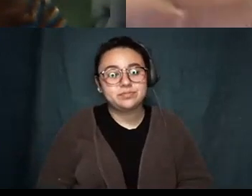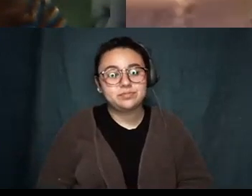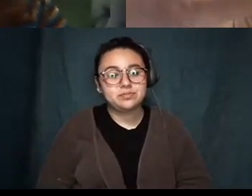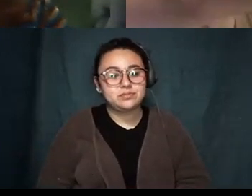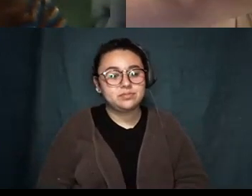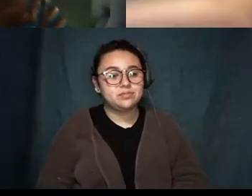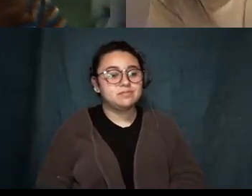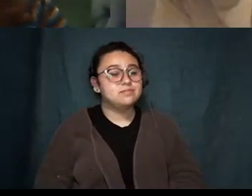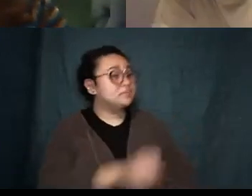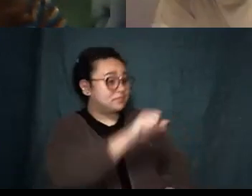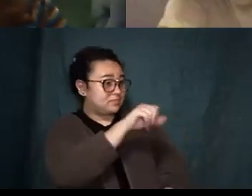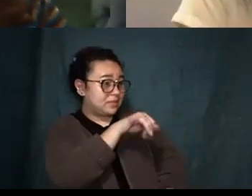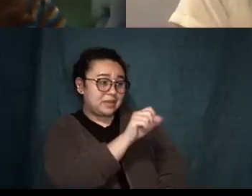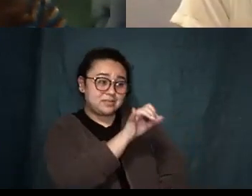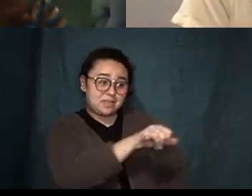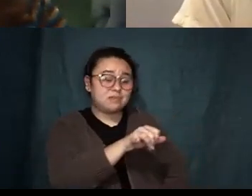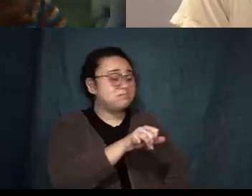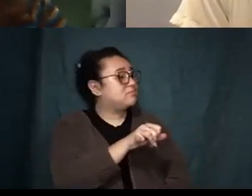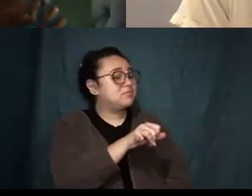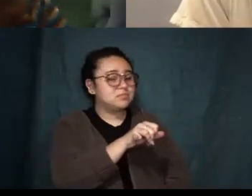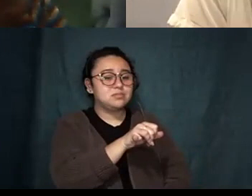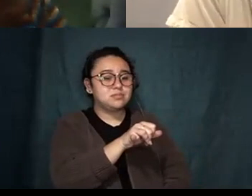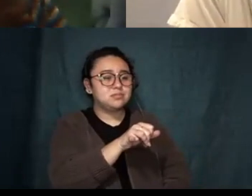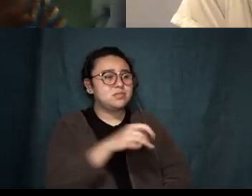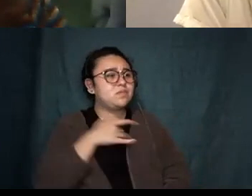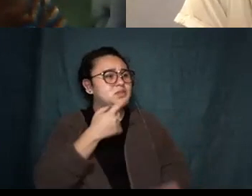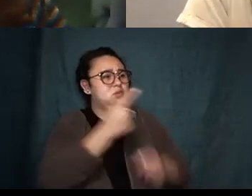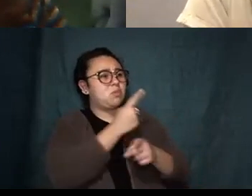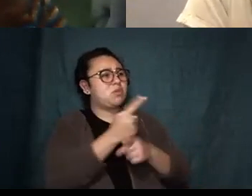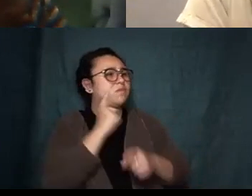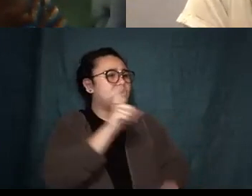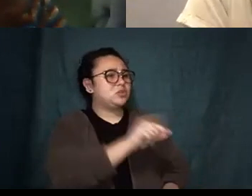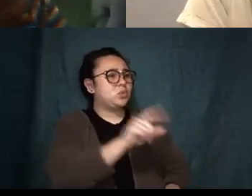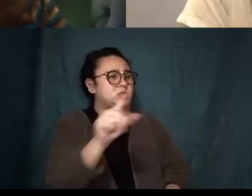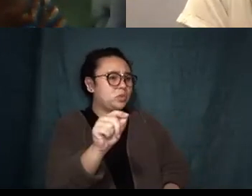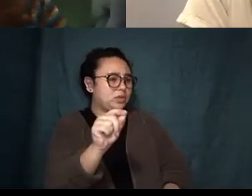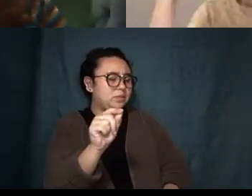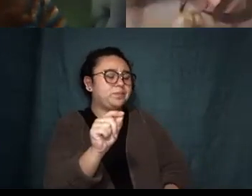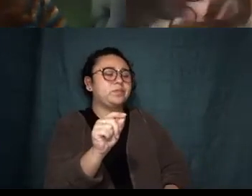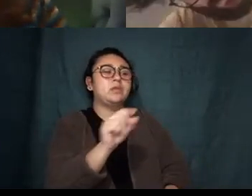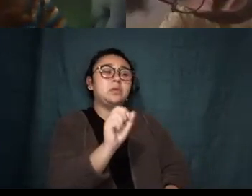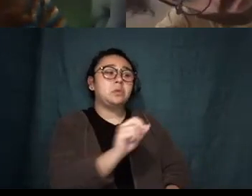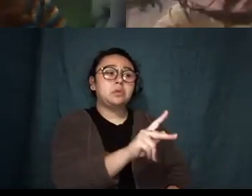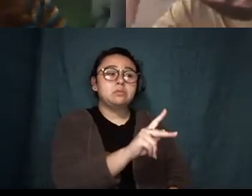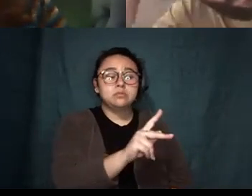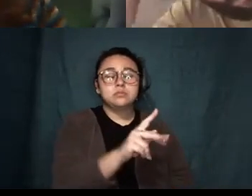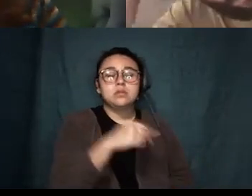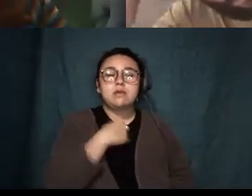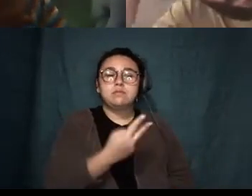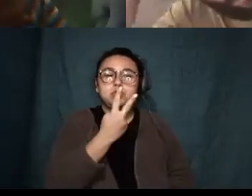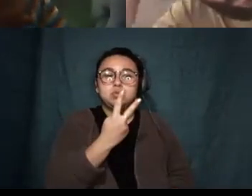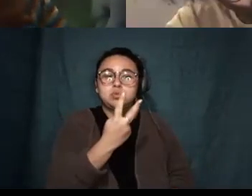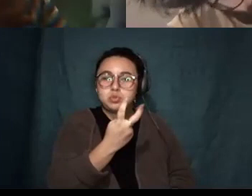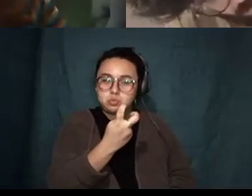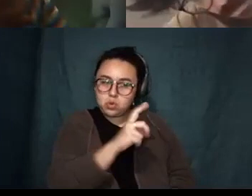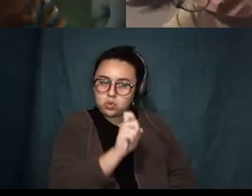yes that that feels really appropriate to 2020. um okay I have two more questions but I'm going to kind